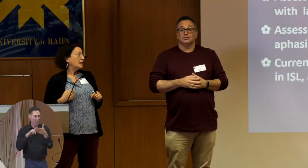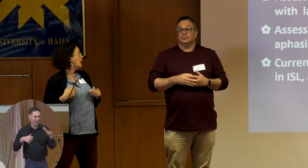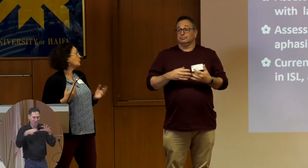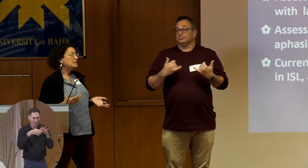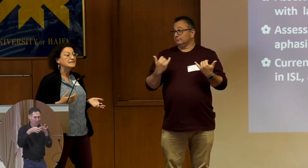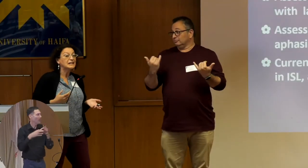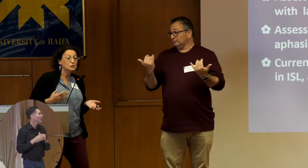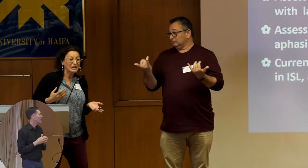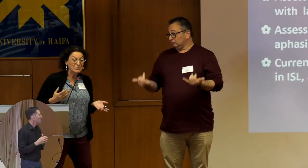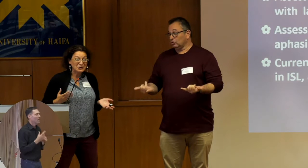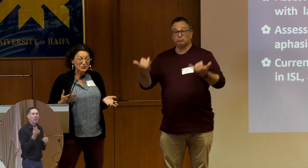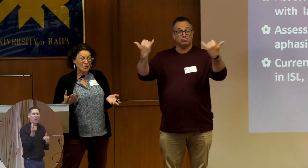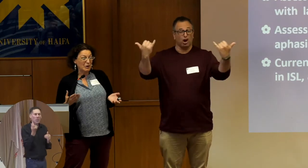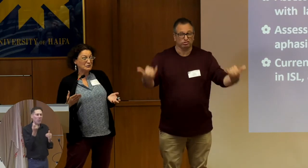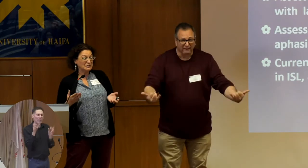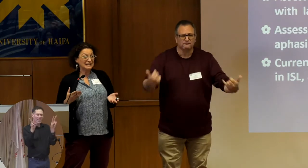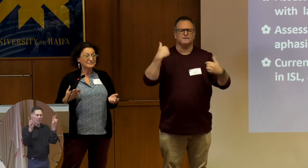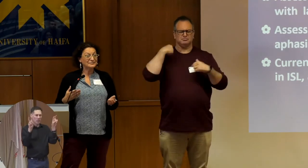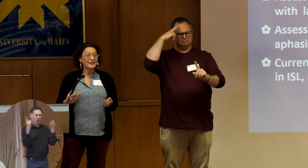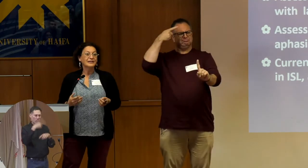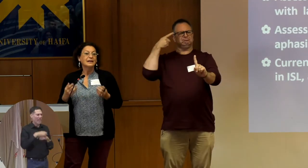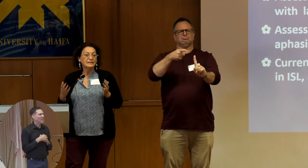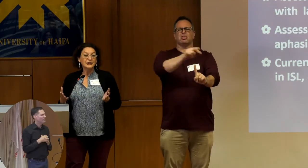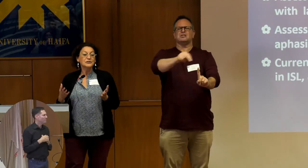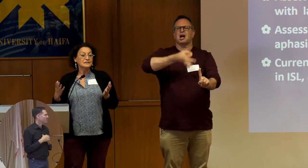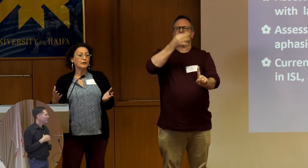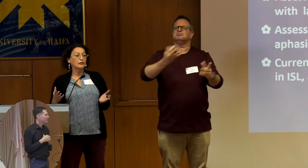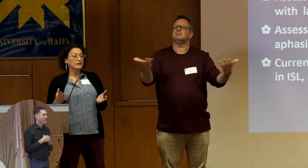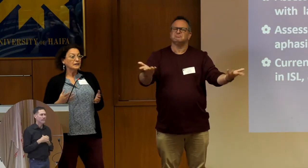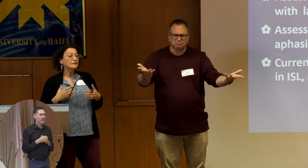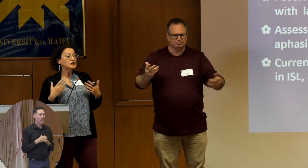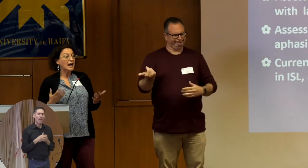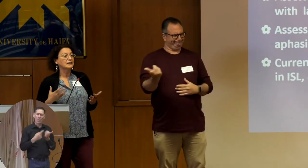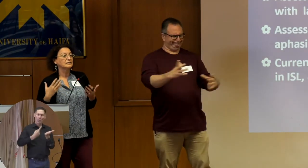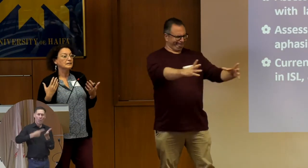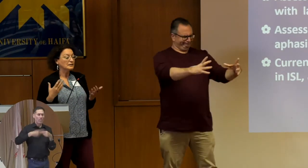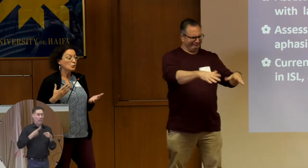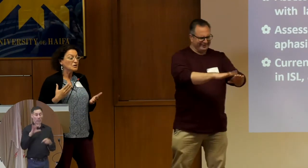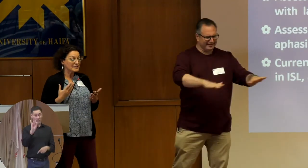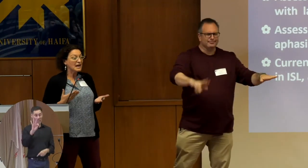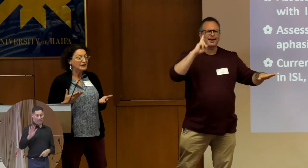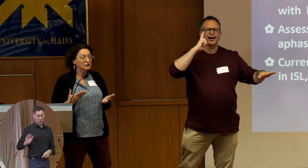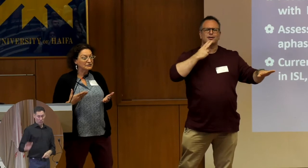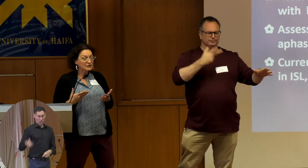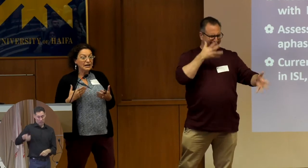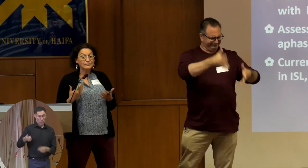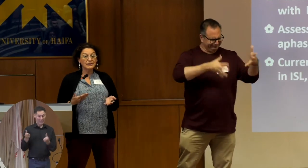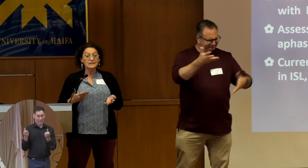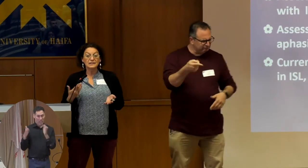And what is the issue that we want to talk about today? The issue is the following. If a child who is a signer experiences